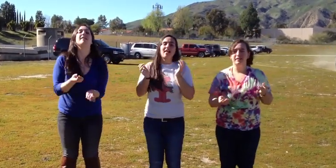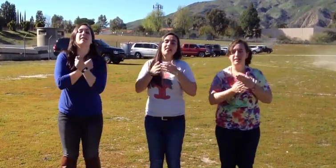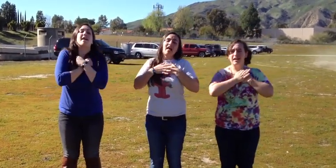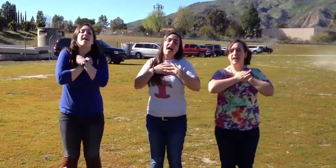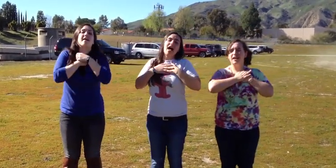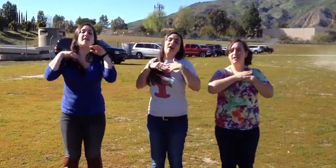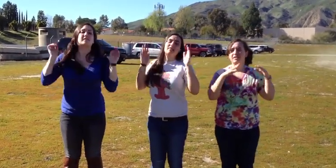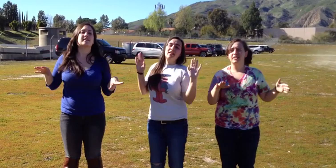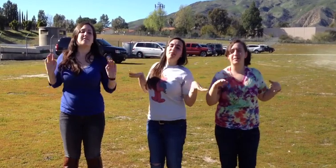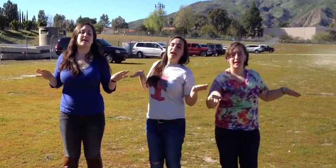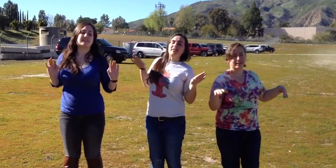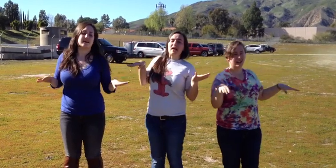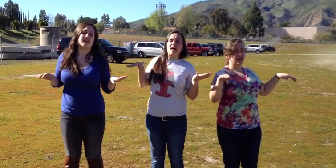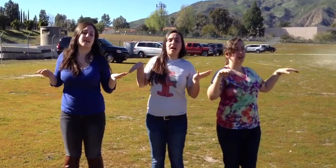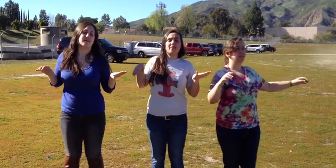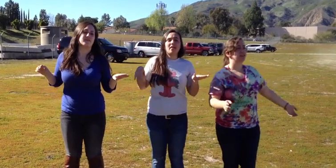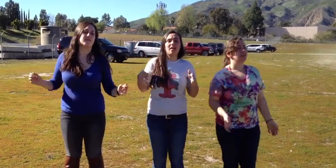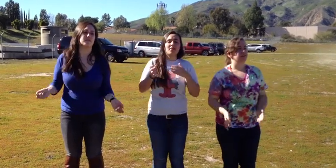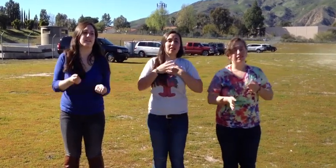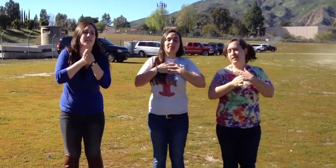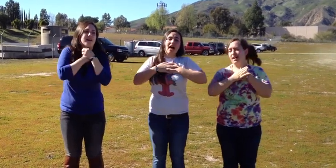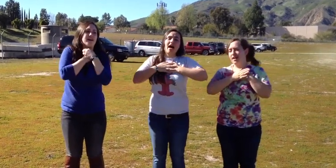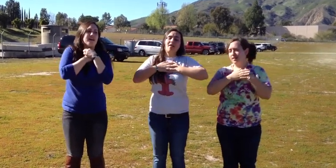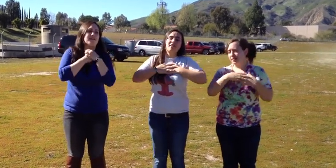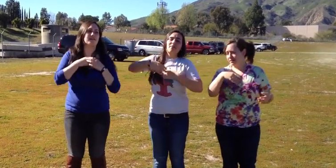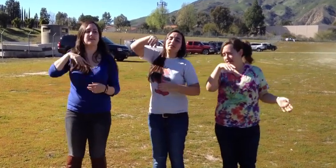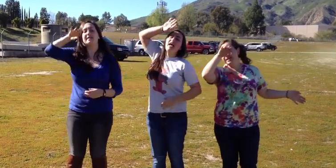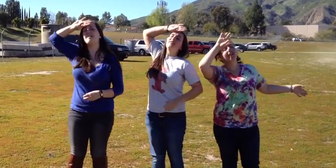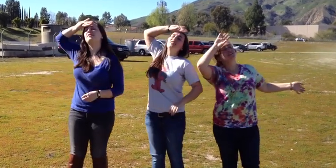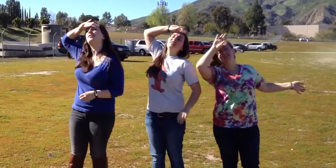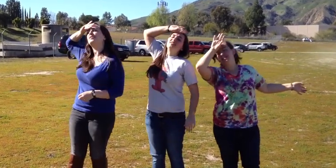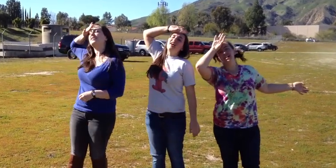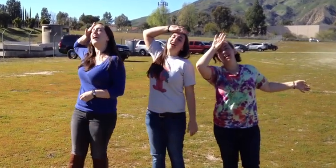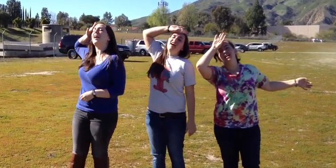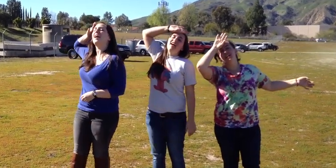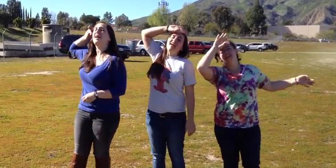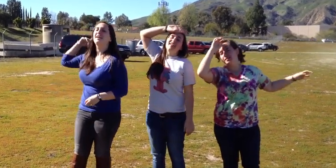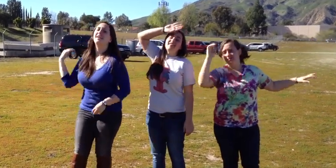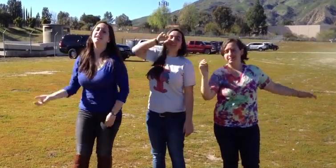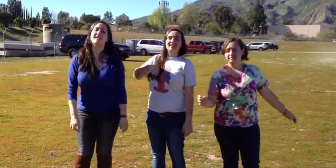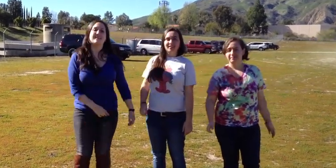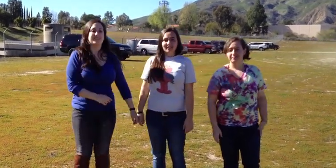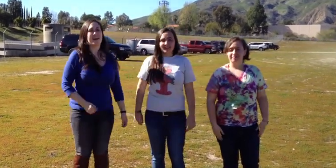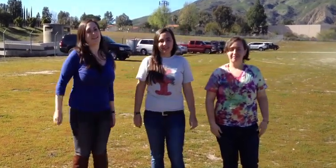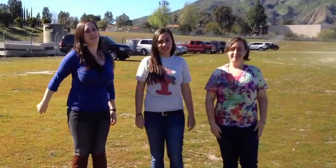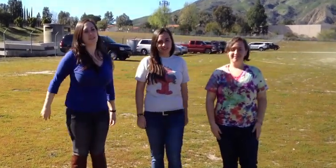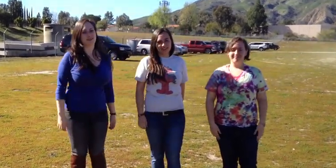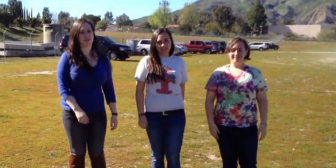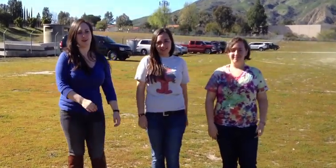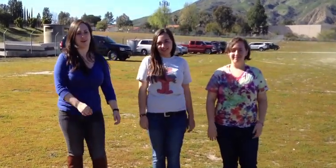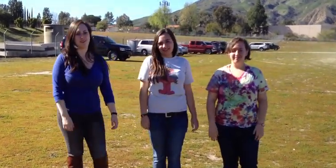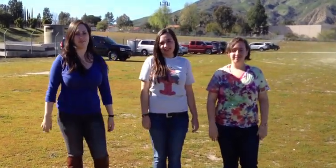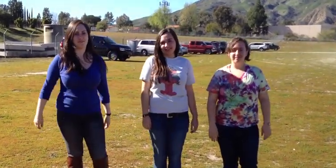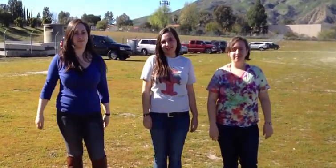loves little white dove With a love that will never die. Check out the lyrics below. Oh, That's who's